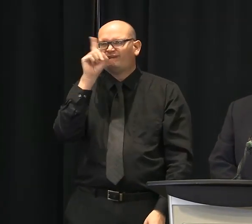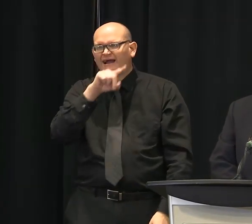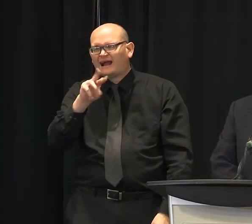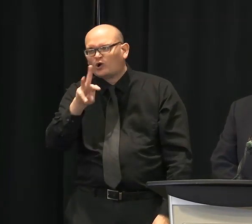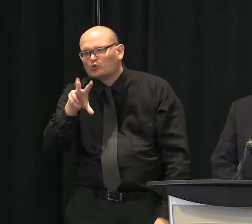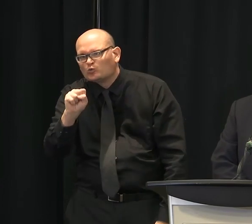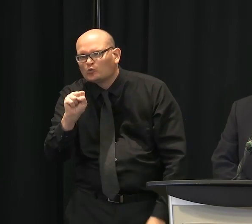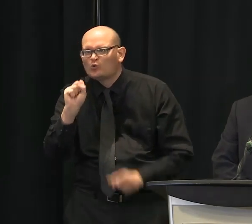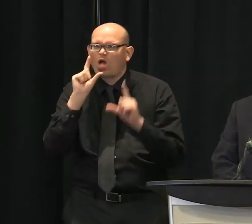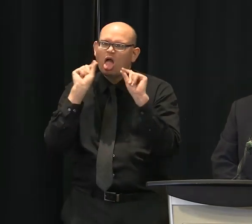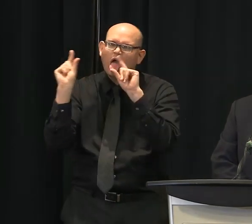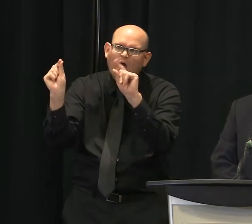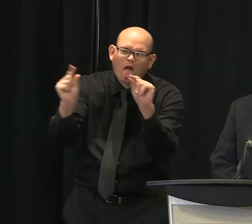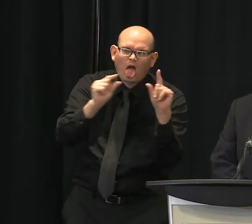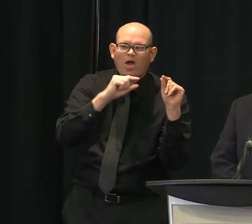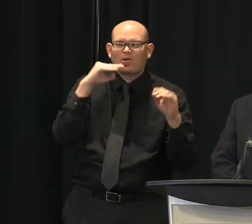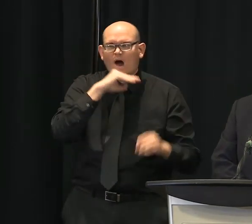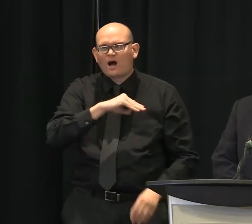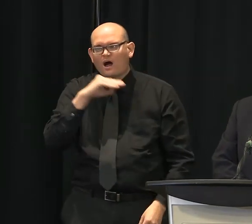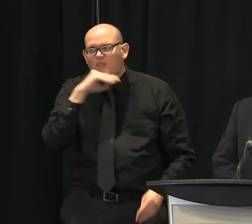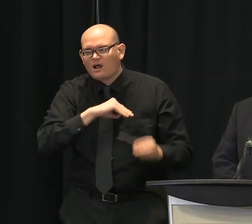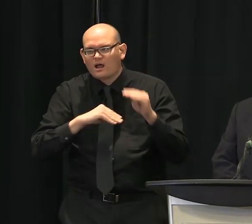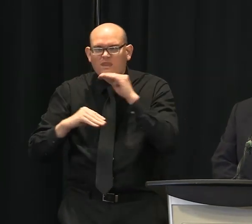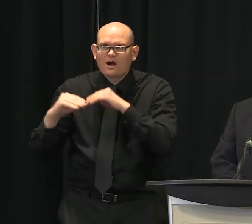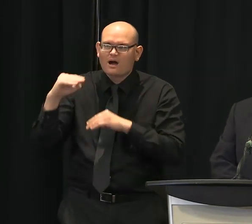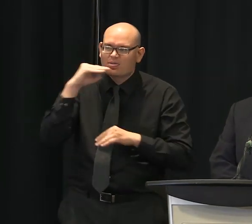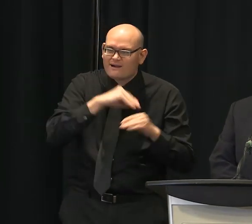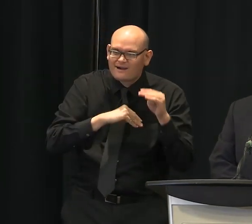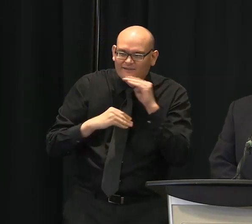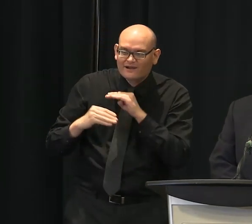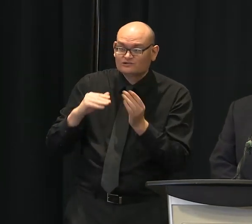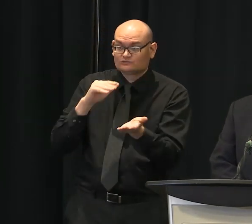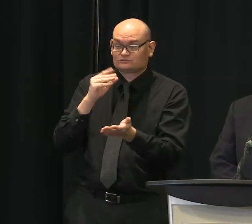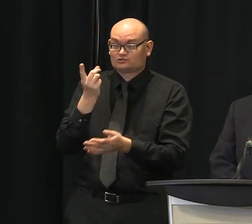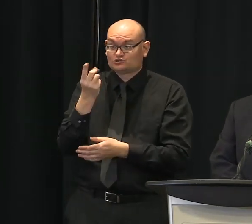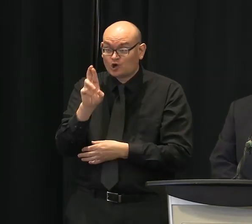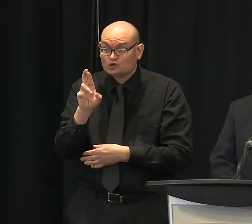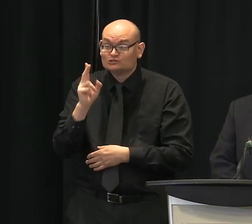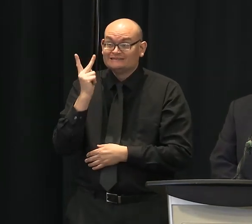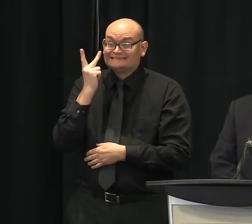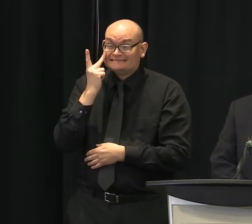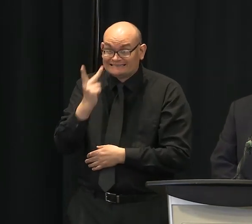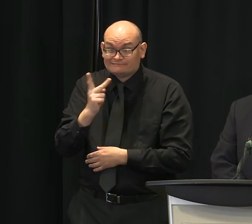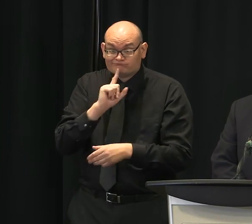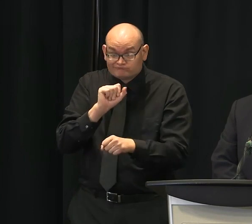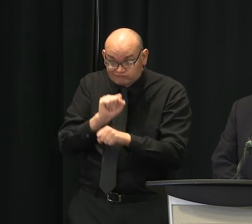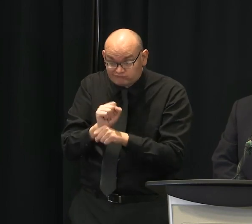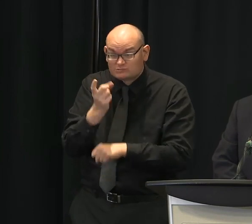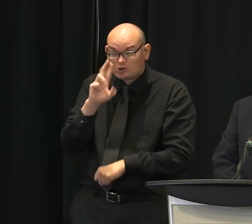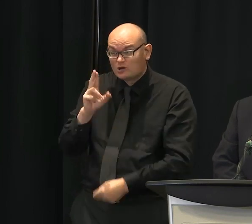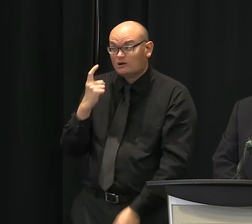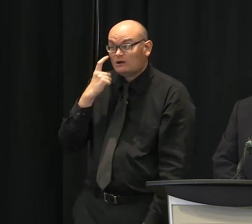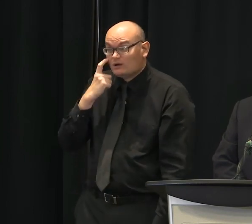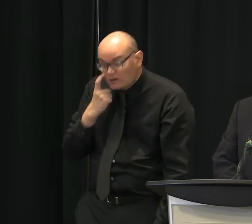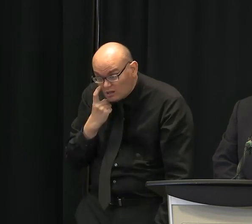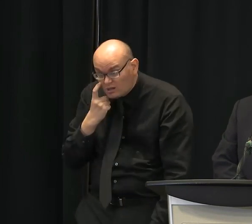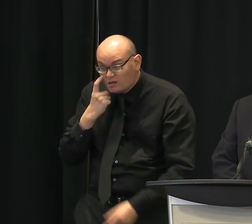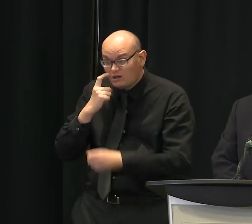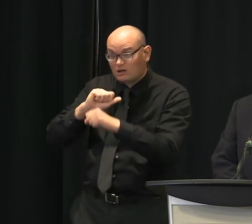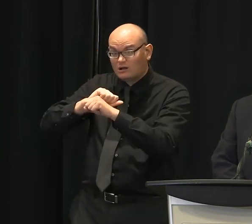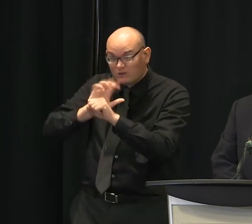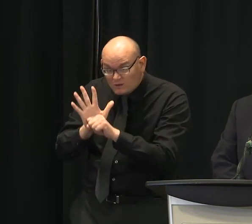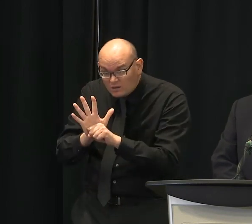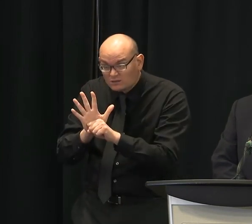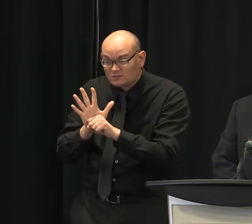person die from a disease, it's real. And as many people as we've already seen die from this disease, it's as real as it gets.